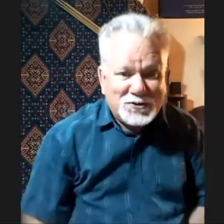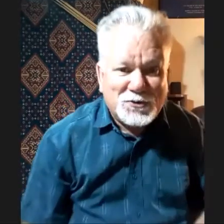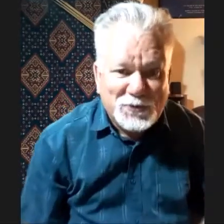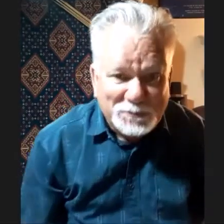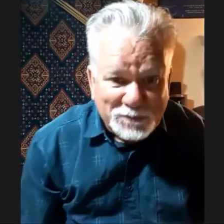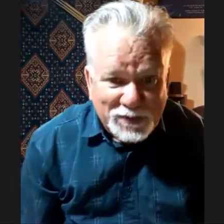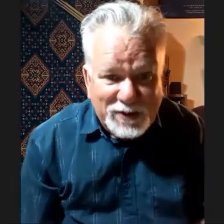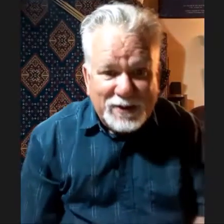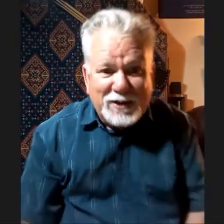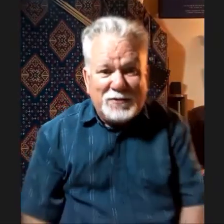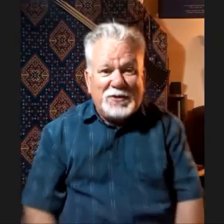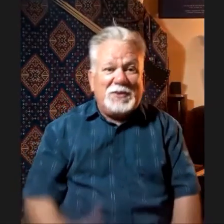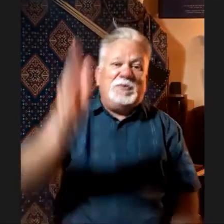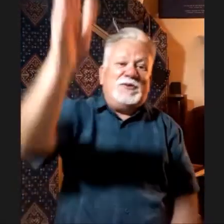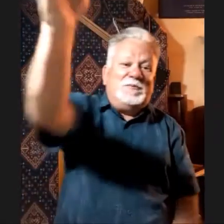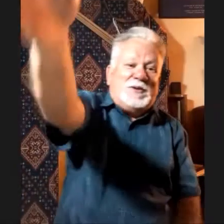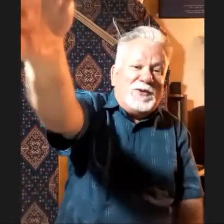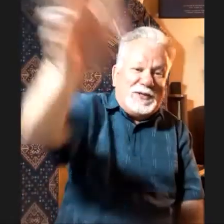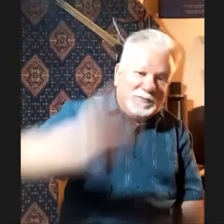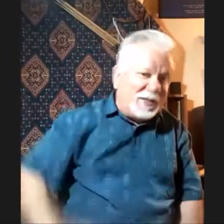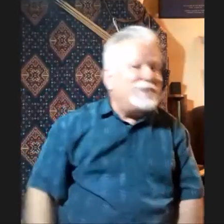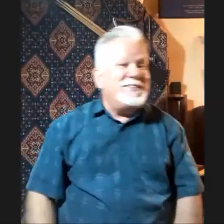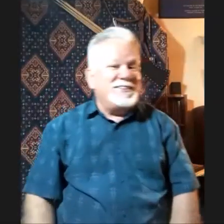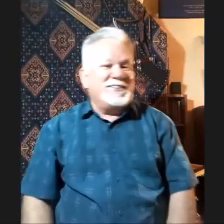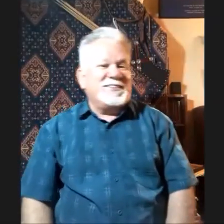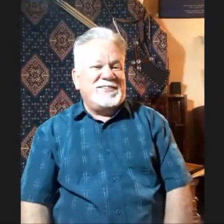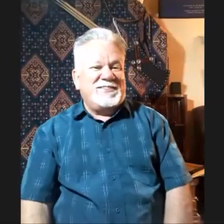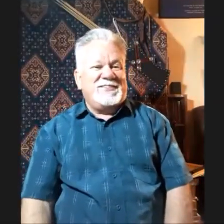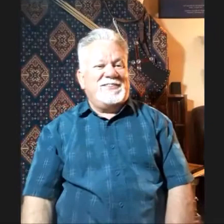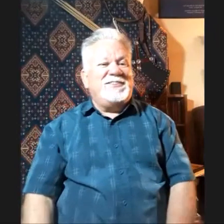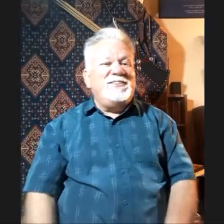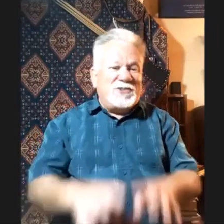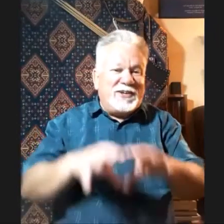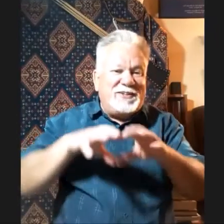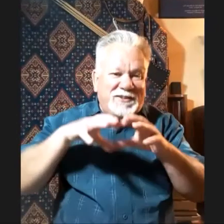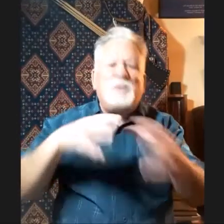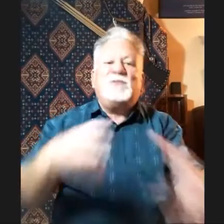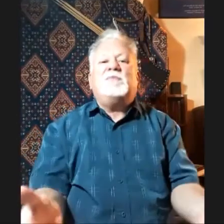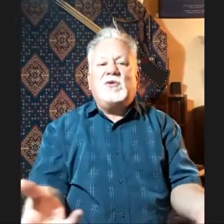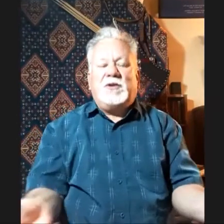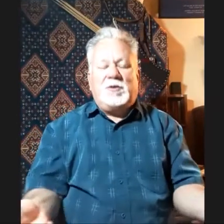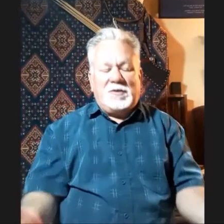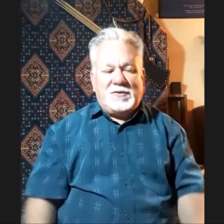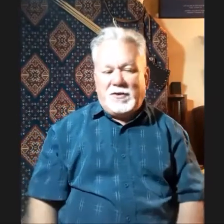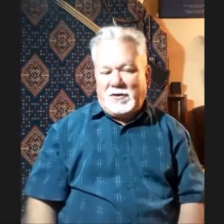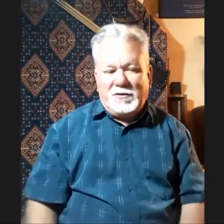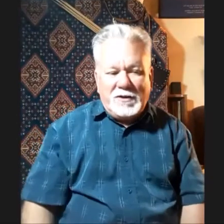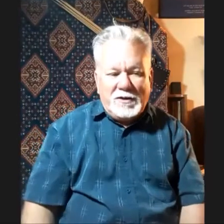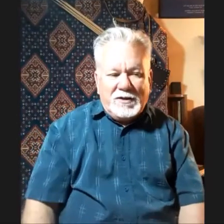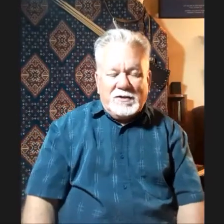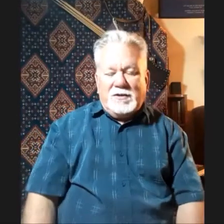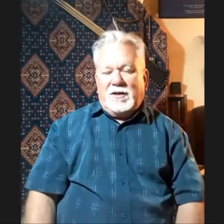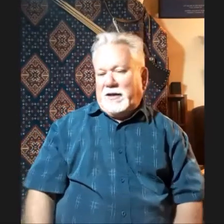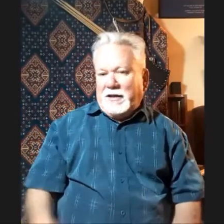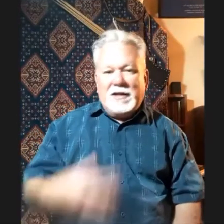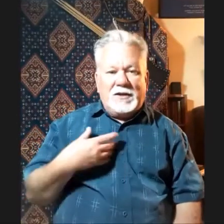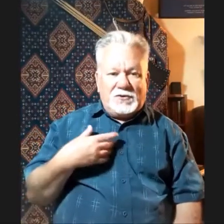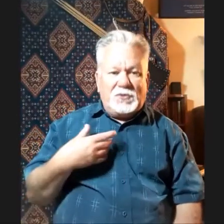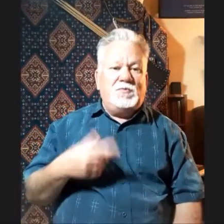as good. And if you hit the person behind him, that's just as good, too. You're trying to disrupt your enemy's line. Unless you've